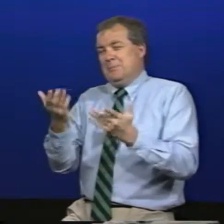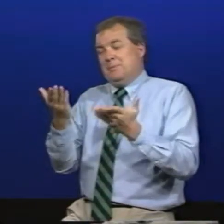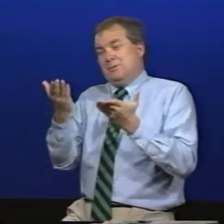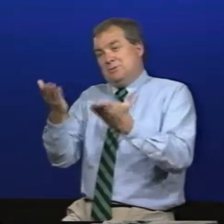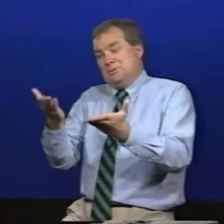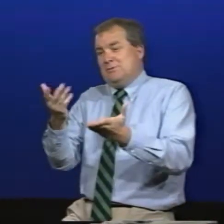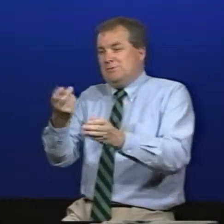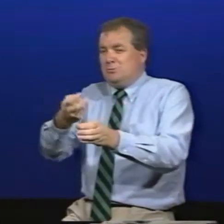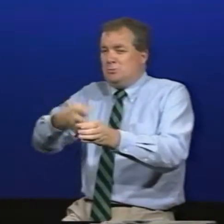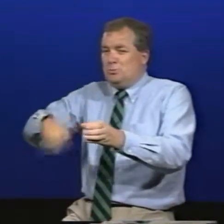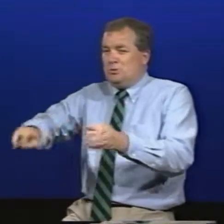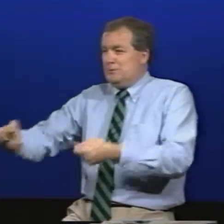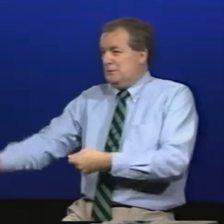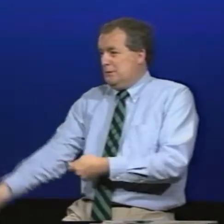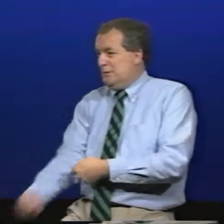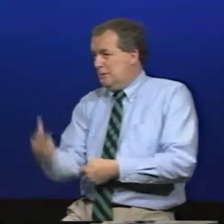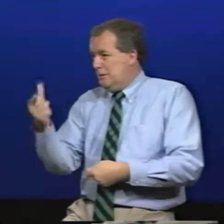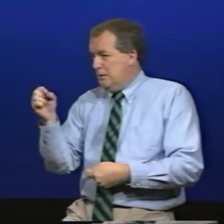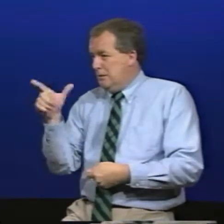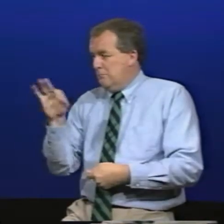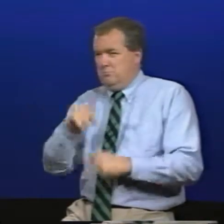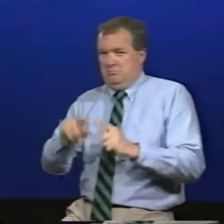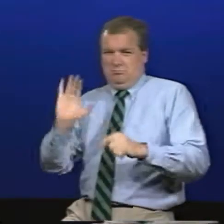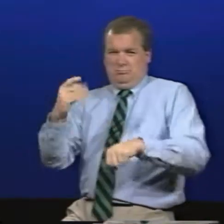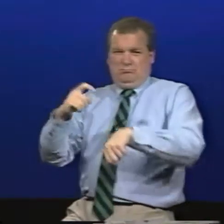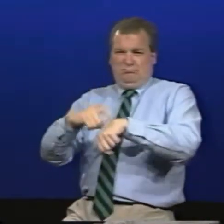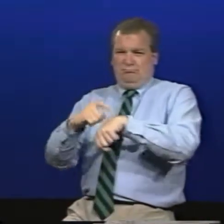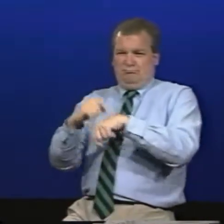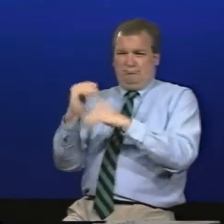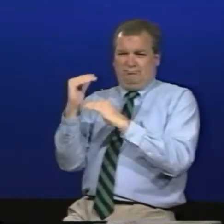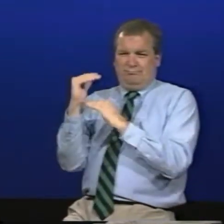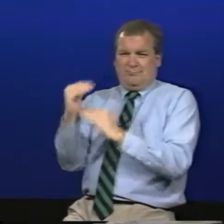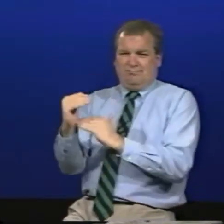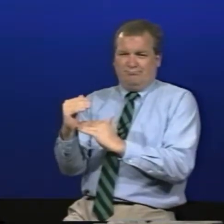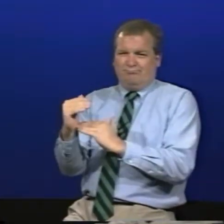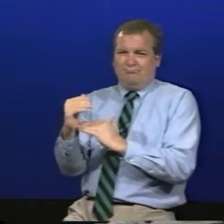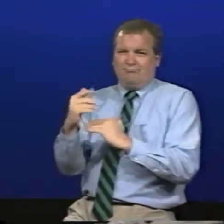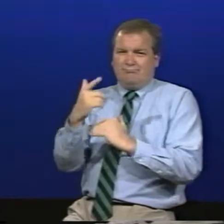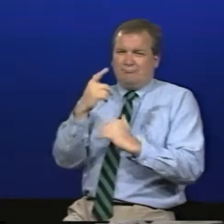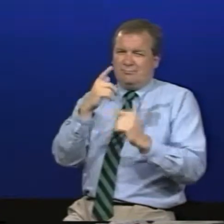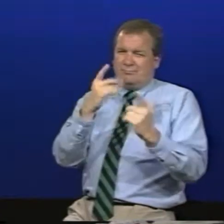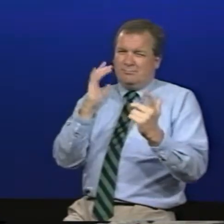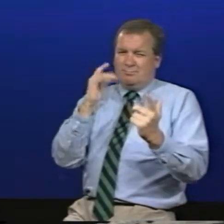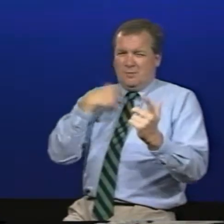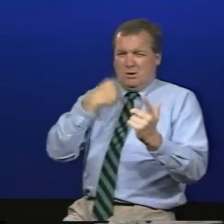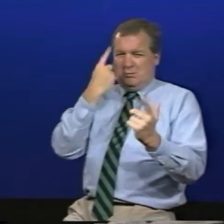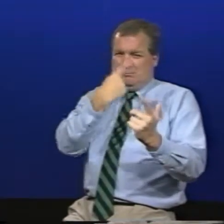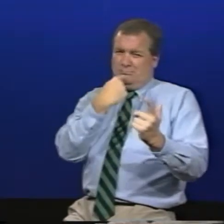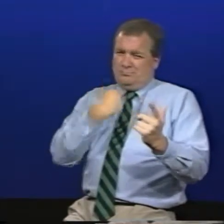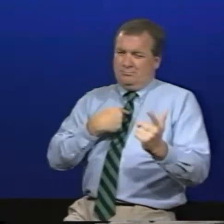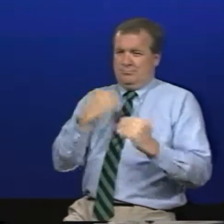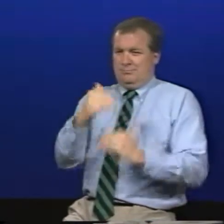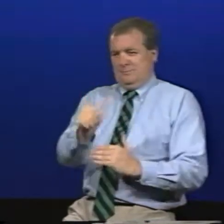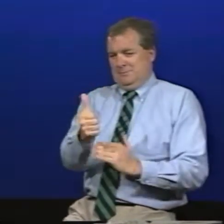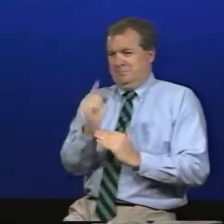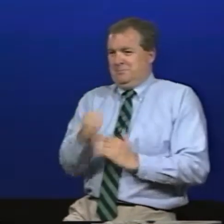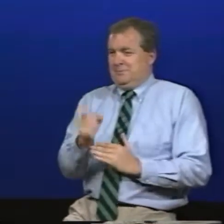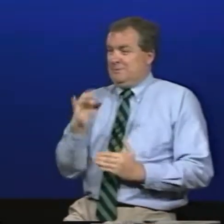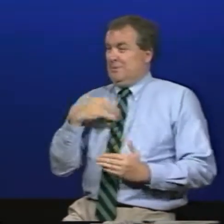45 and then after that I recommend you switch over to playing golf because you don't have the endurance you once had I've had so